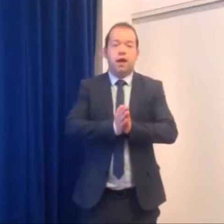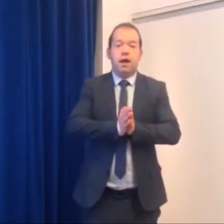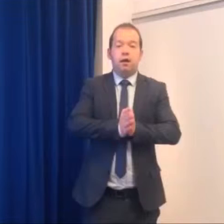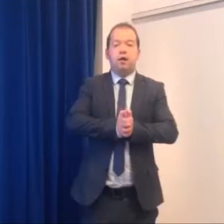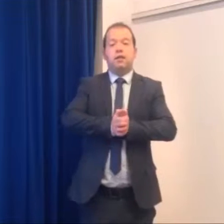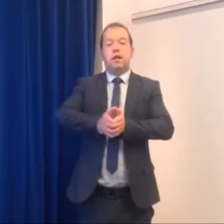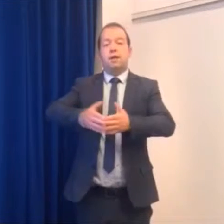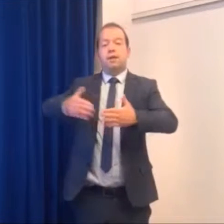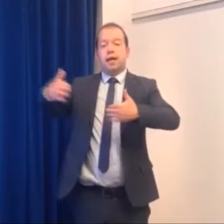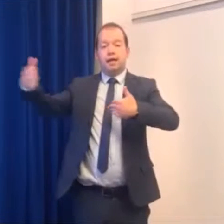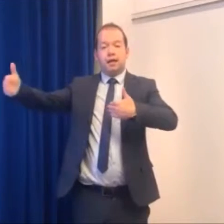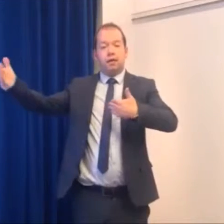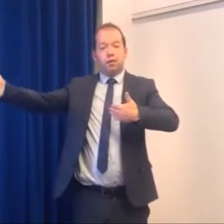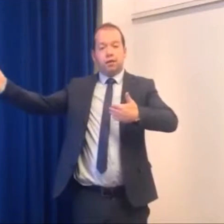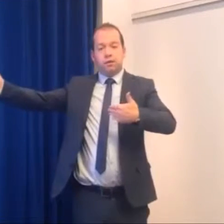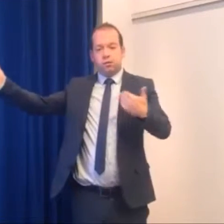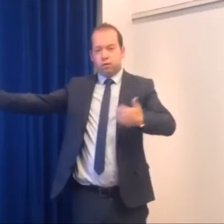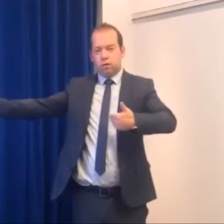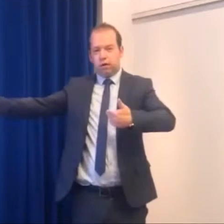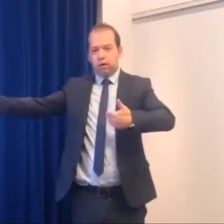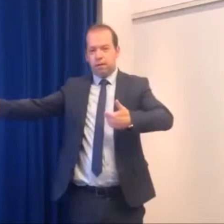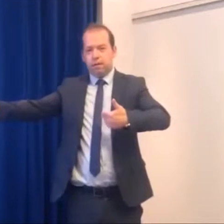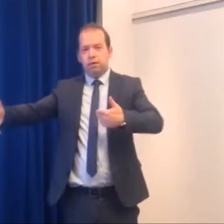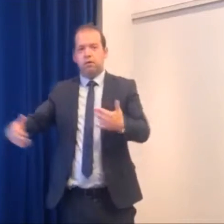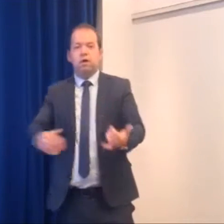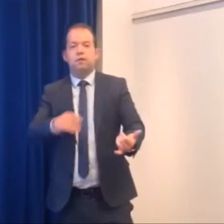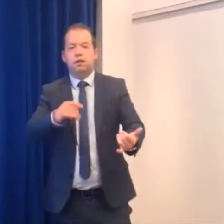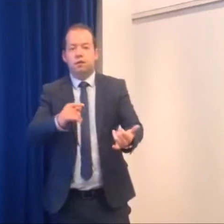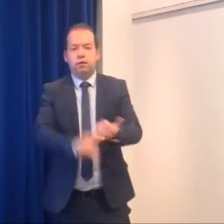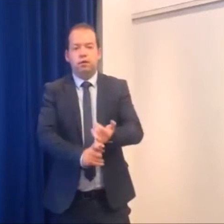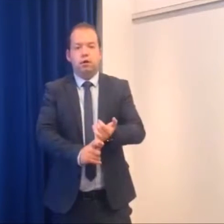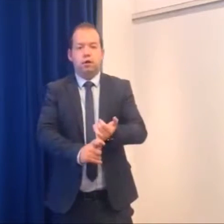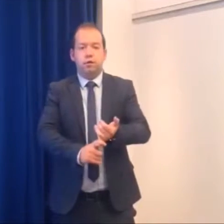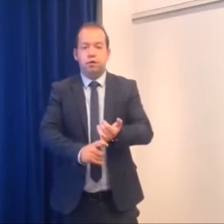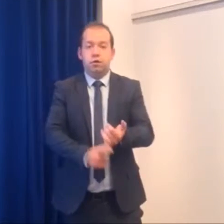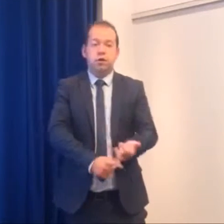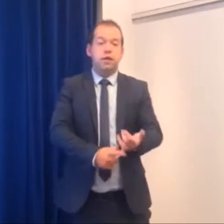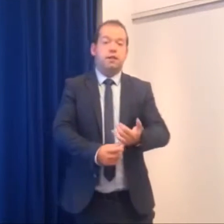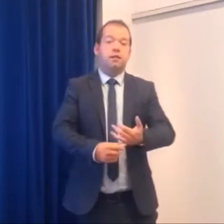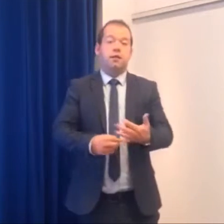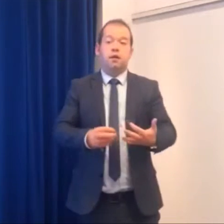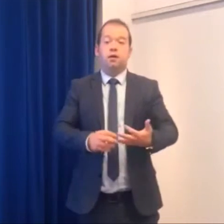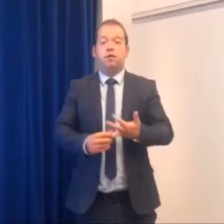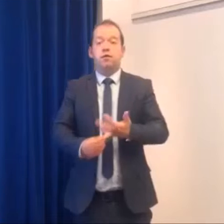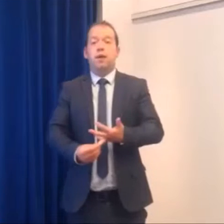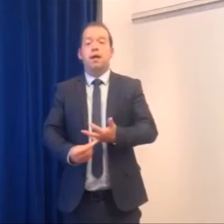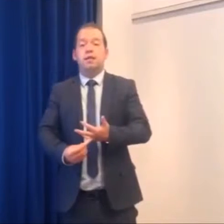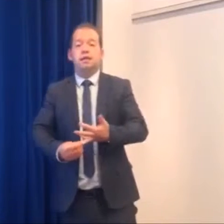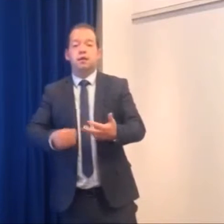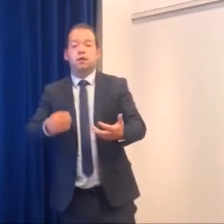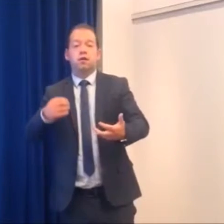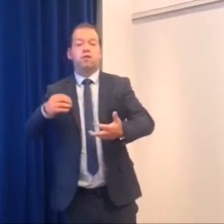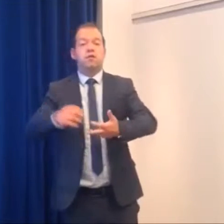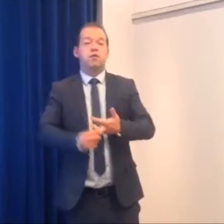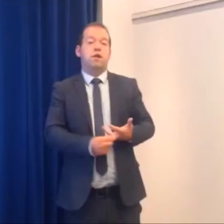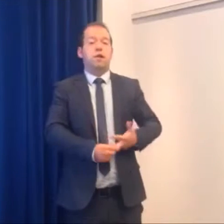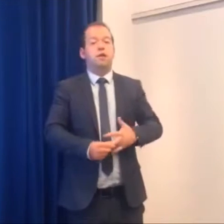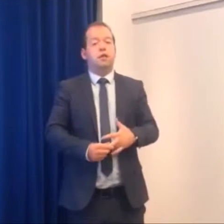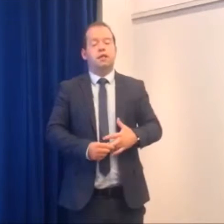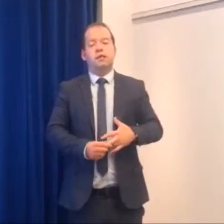I'm going to tell them exactly how the week's going to work and also obviously you know you're going live on your two good days you're to do two bad days and you're going to do three very good days